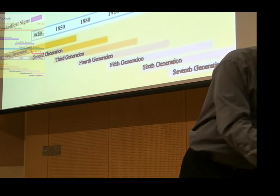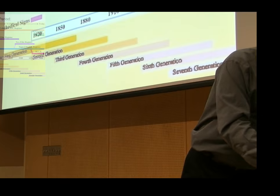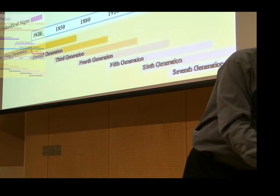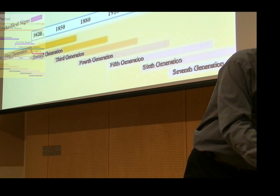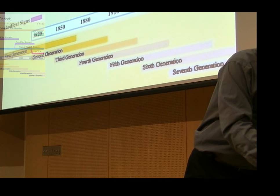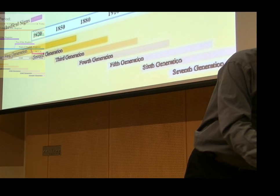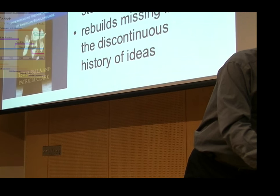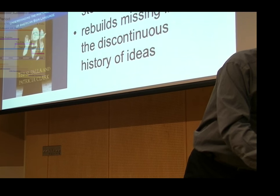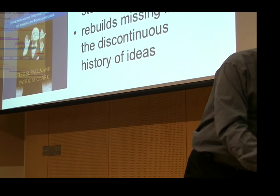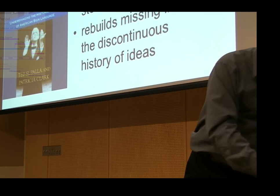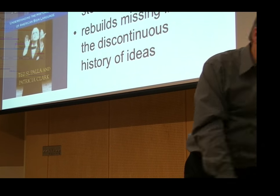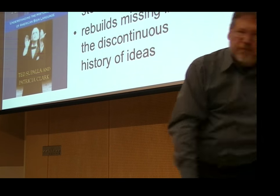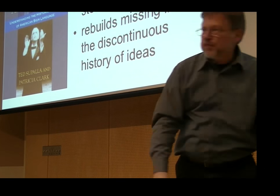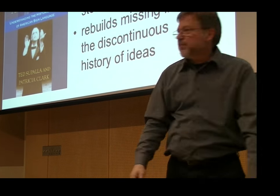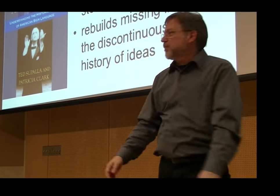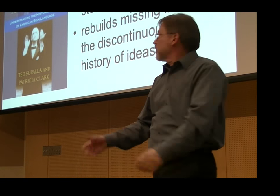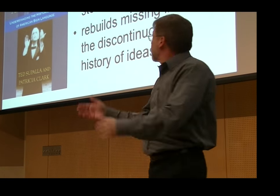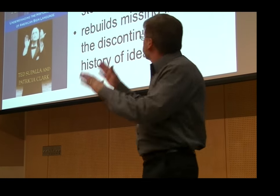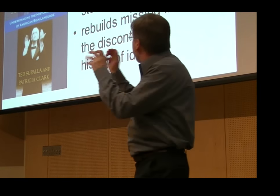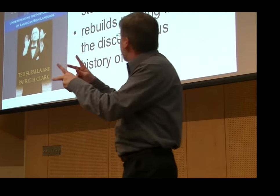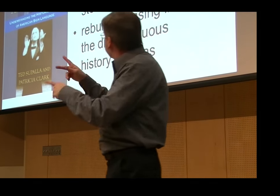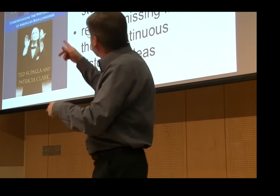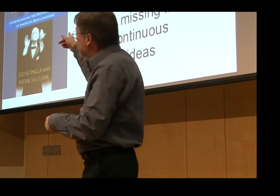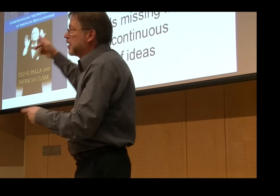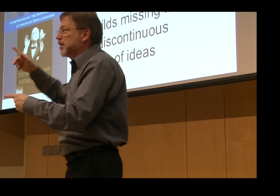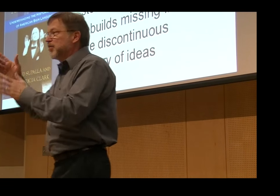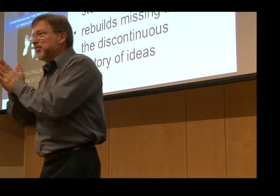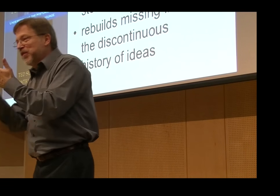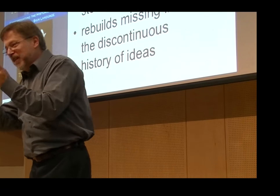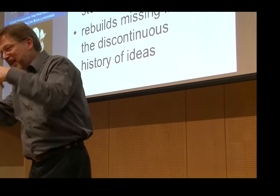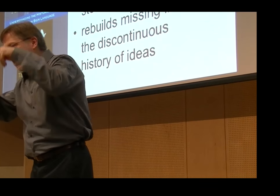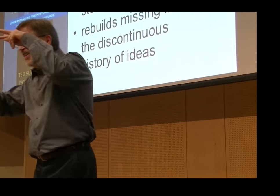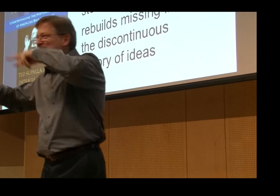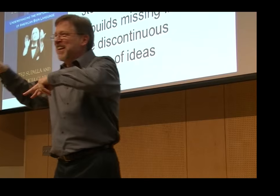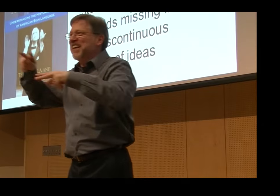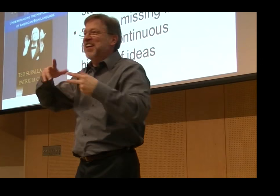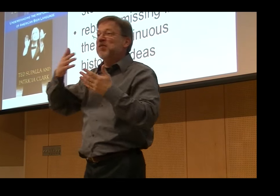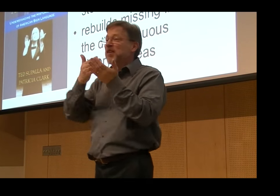are unlike Signed English register of previous errors.